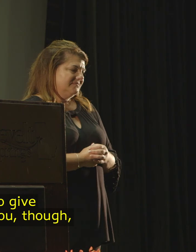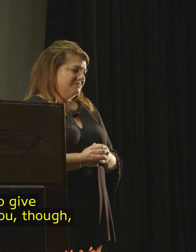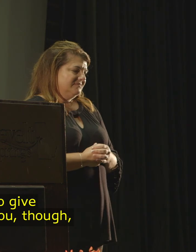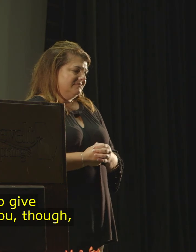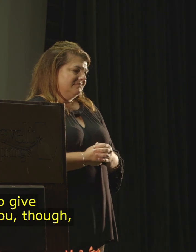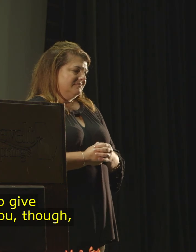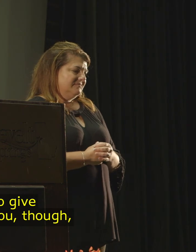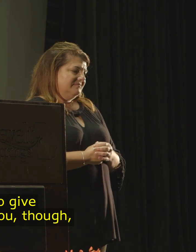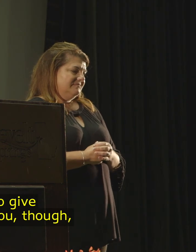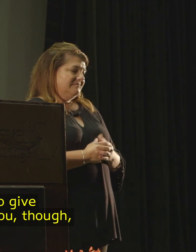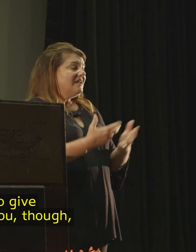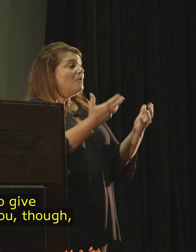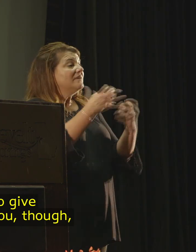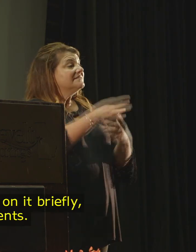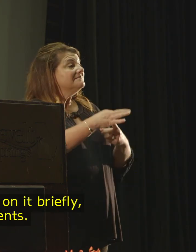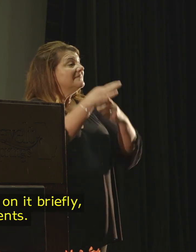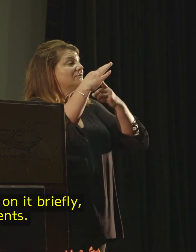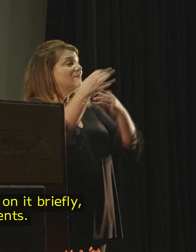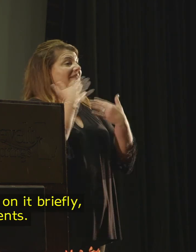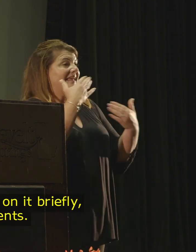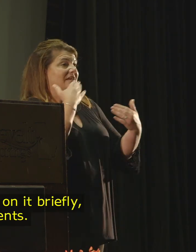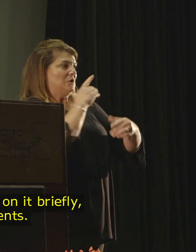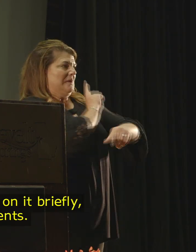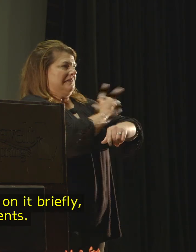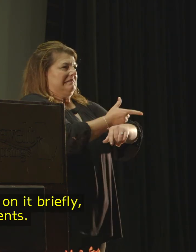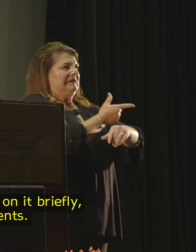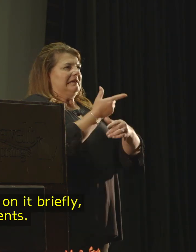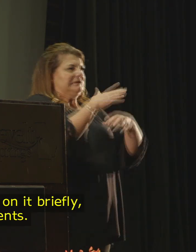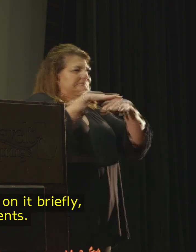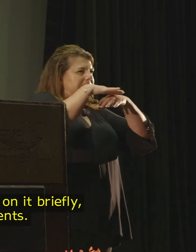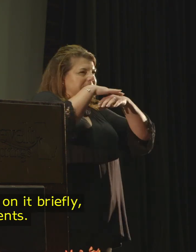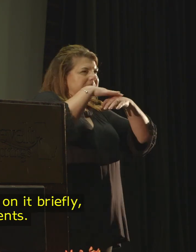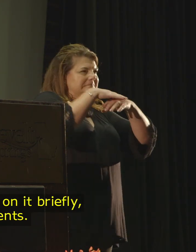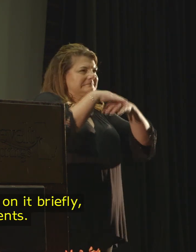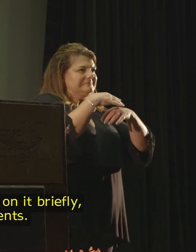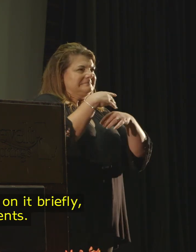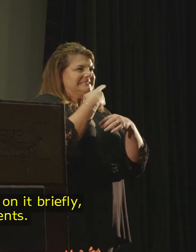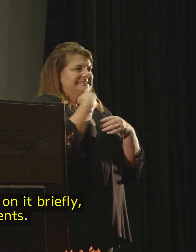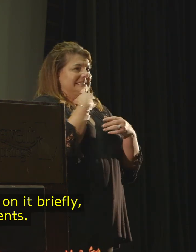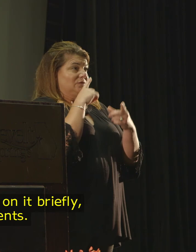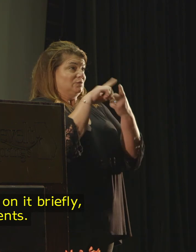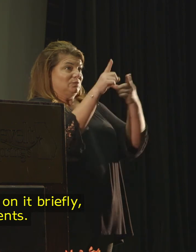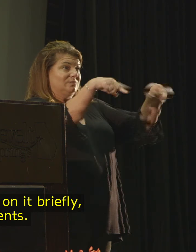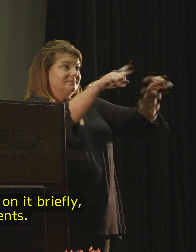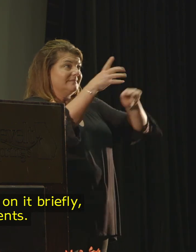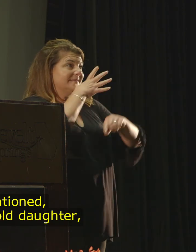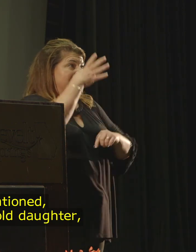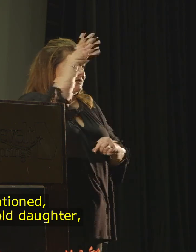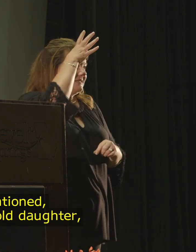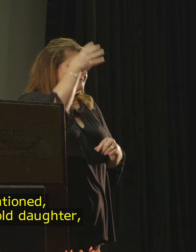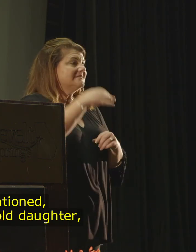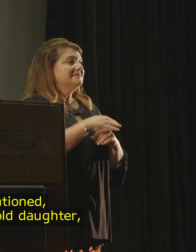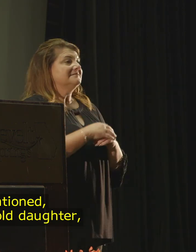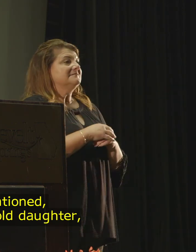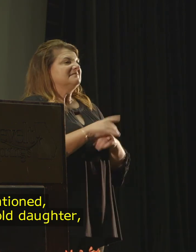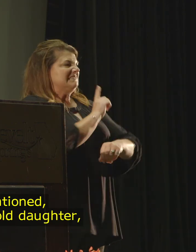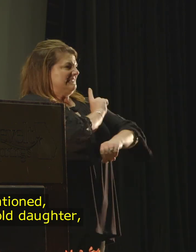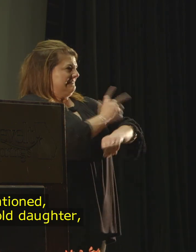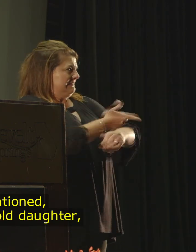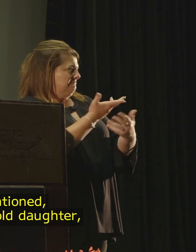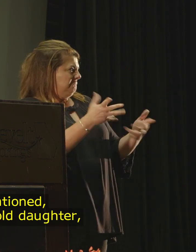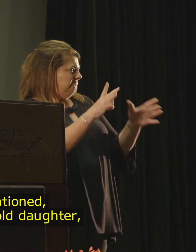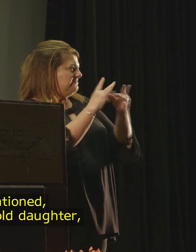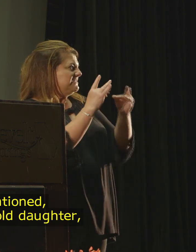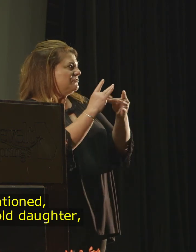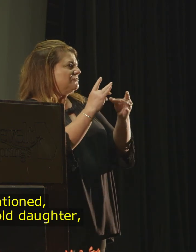I do want to give a special thank you, though, and Lee touched on it briefly, to the parents. As Lee mentioned, I have a